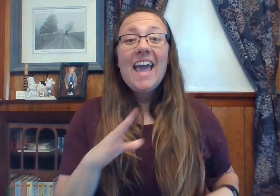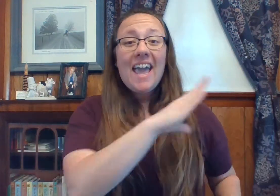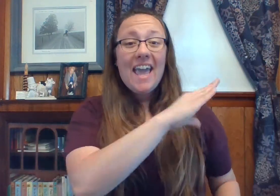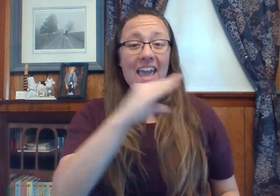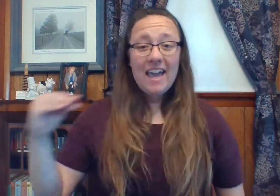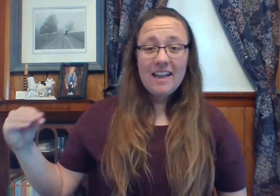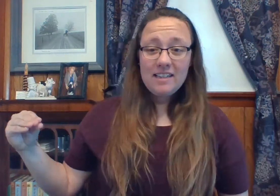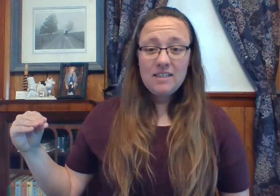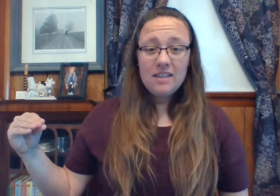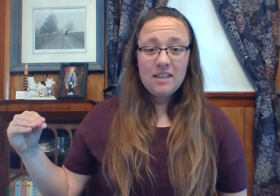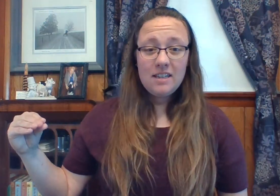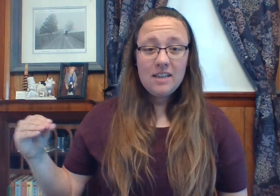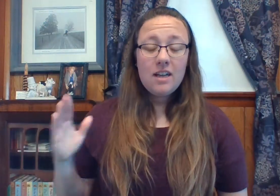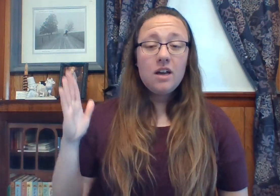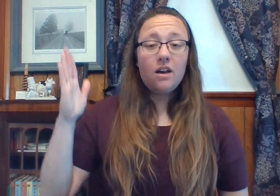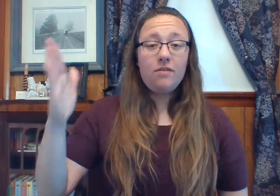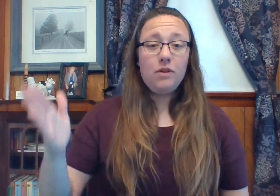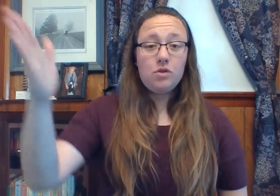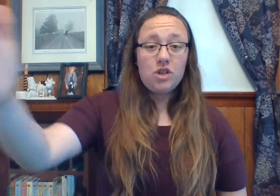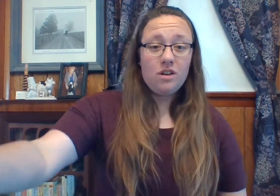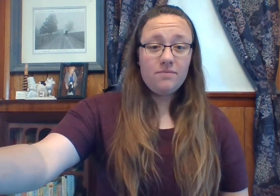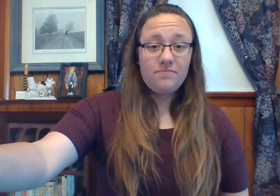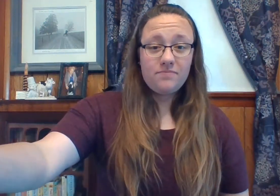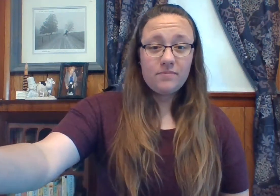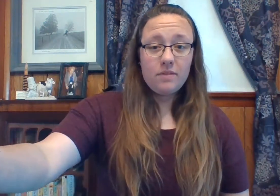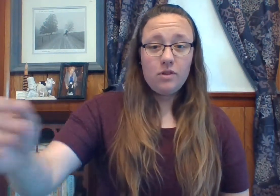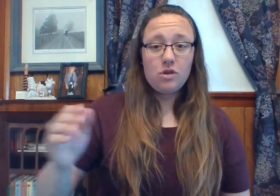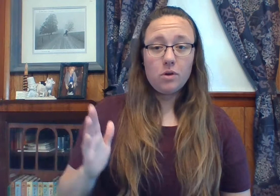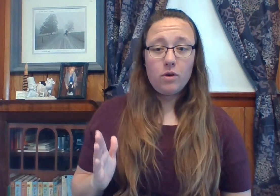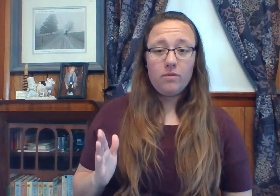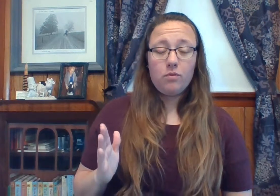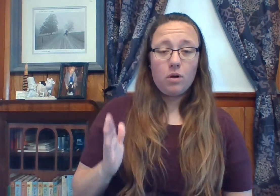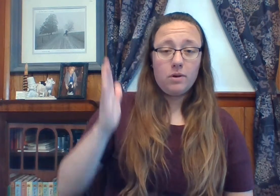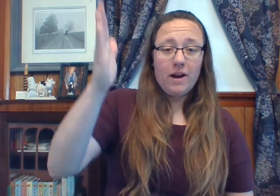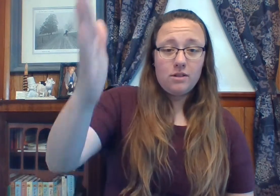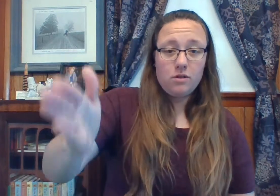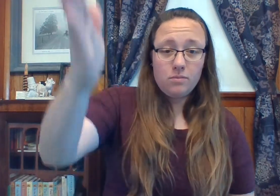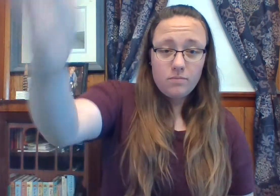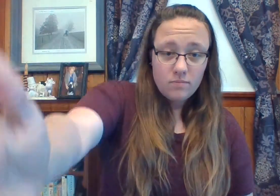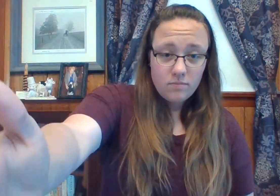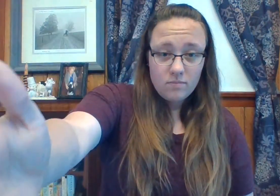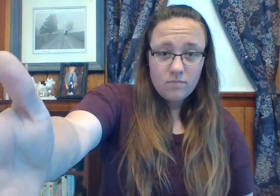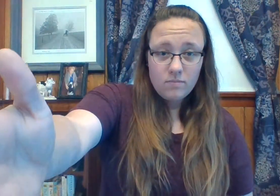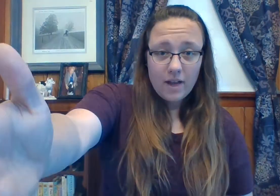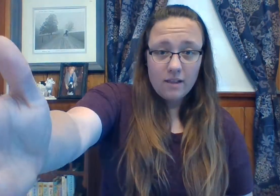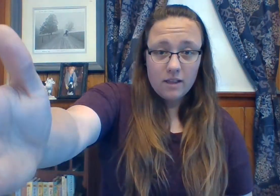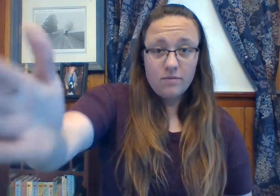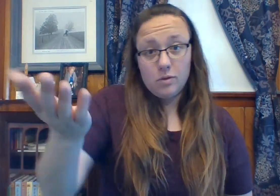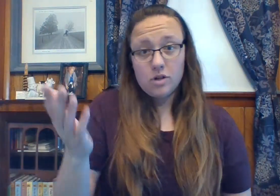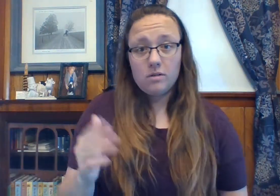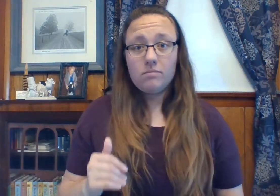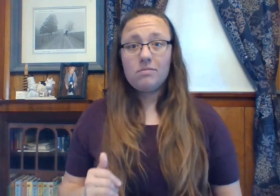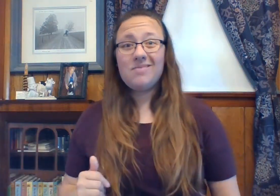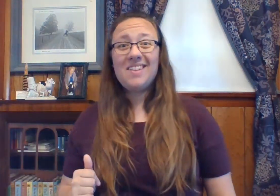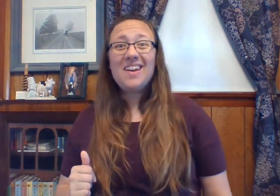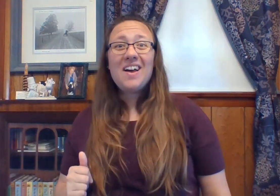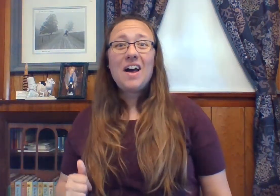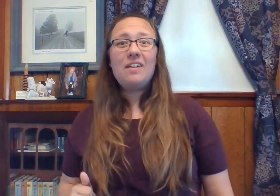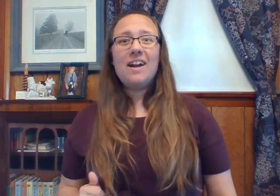Hope and a future. Future we're going forward, right? So kind of like the future. All